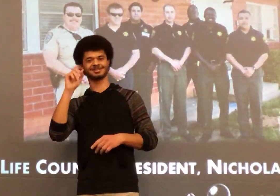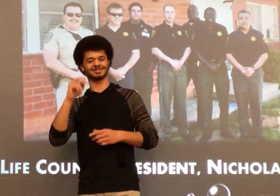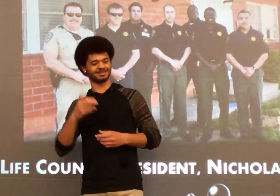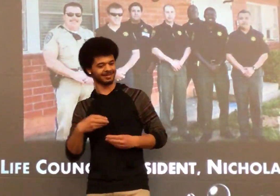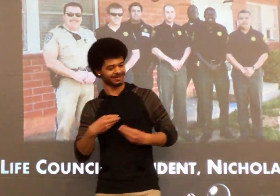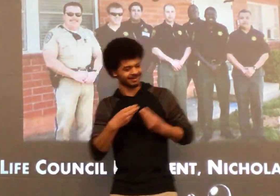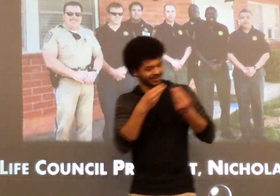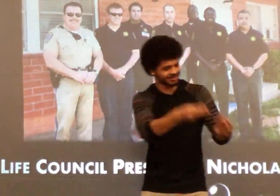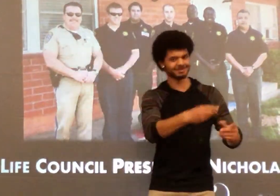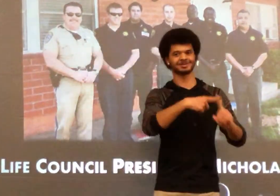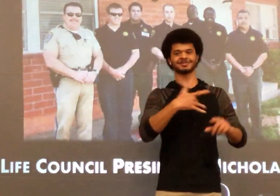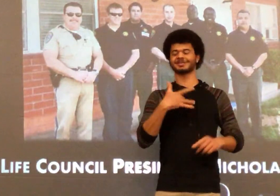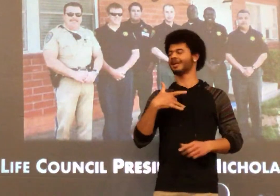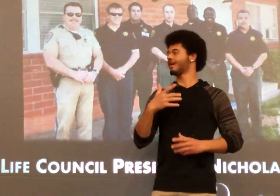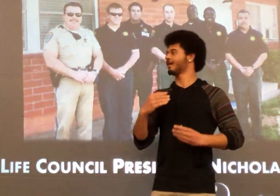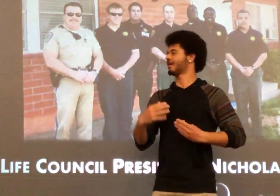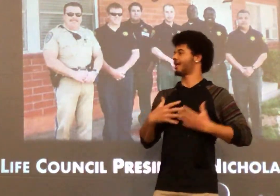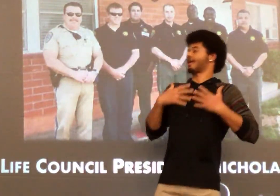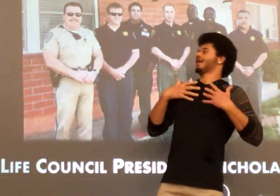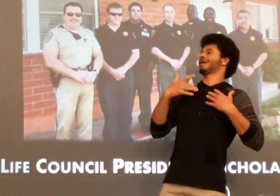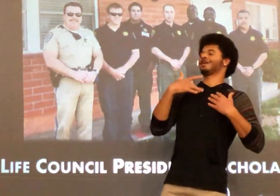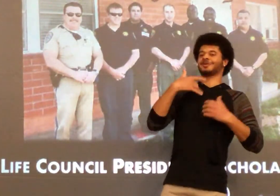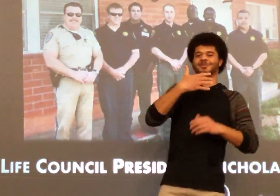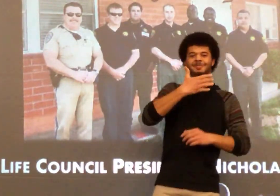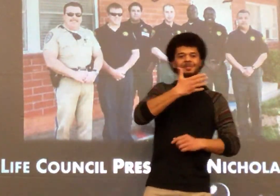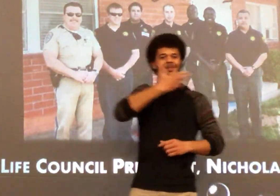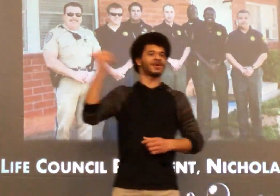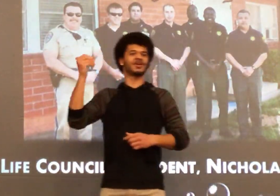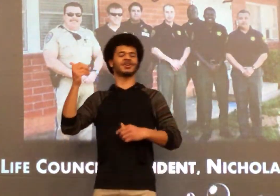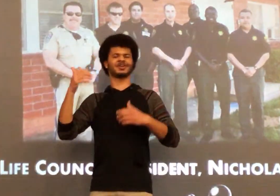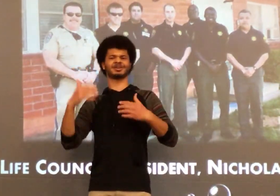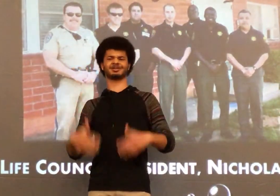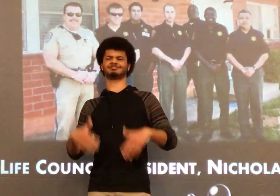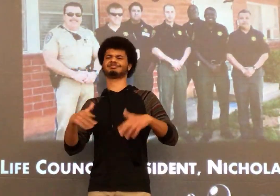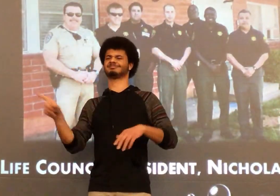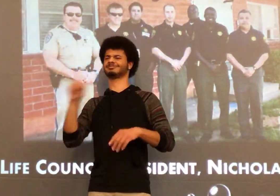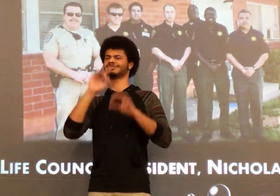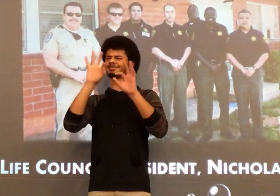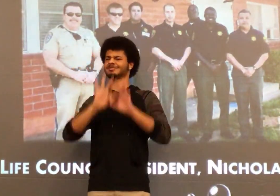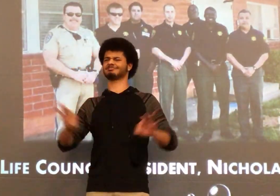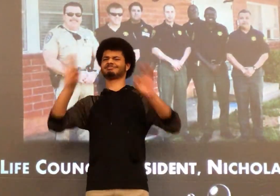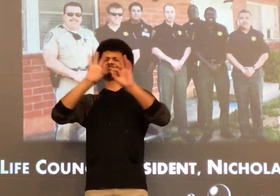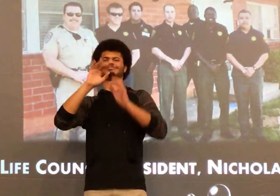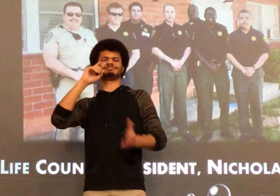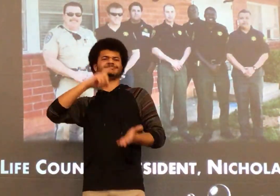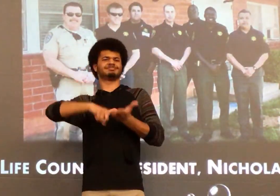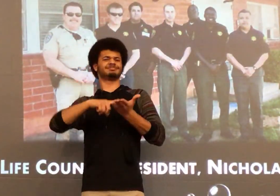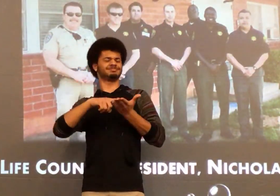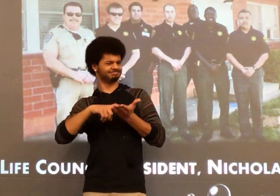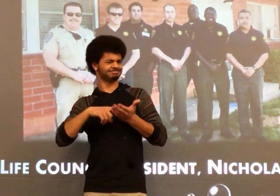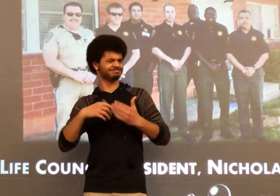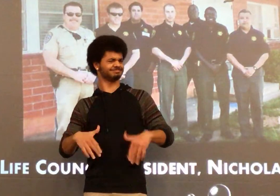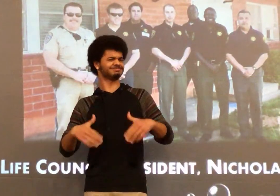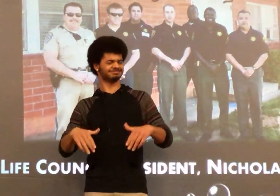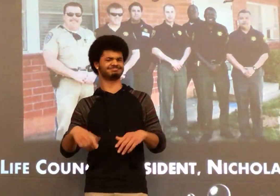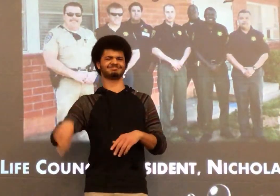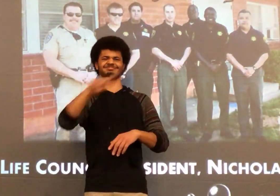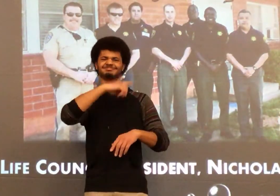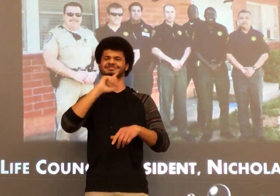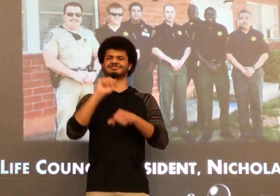all that negativity and be positive. Don would share that bit of positivity from him with you and you would feel so much better.